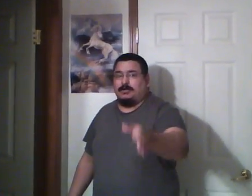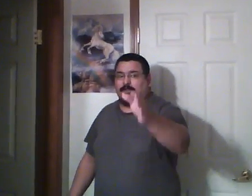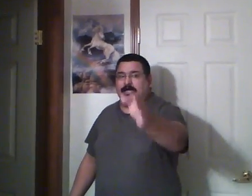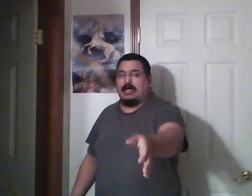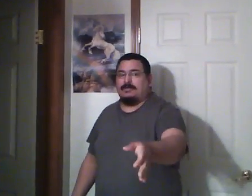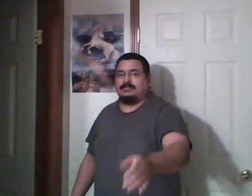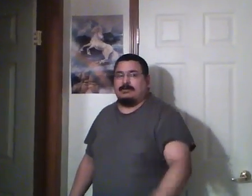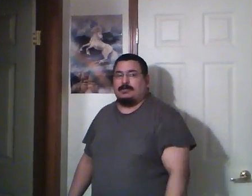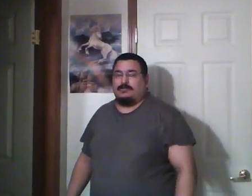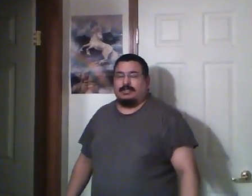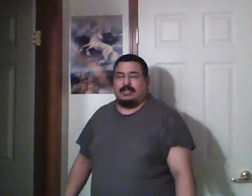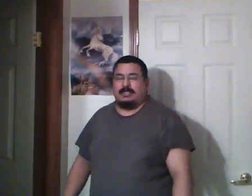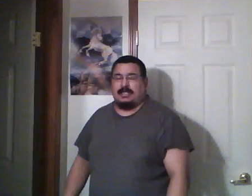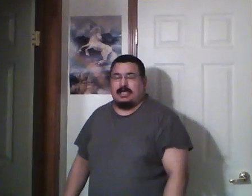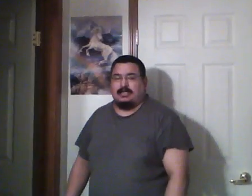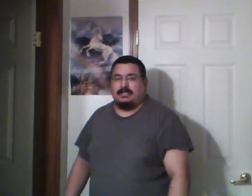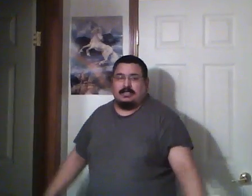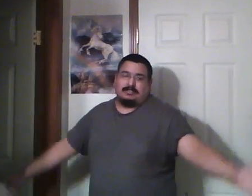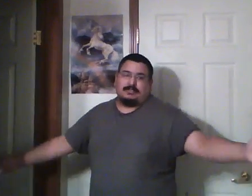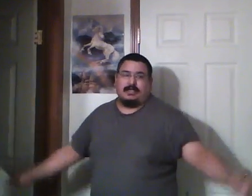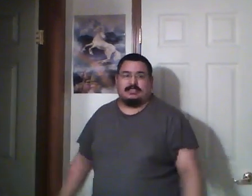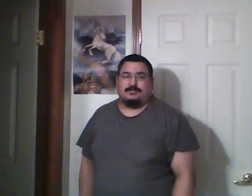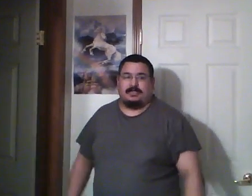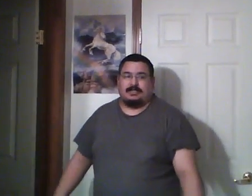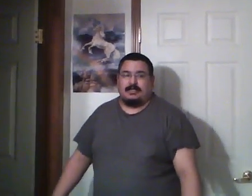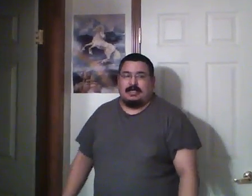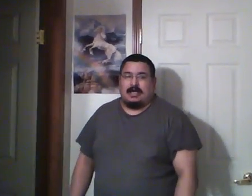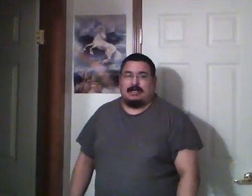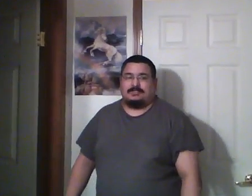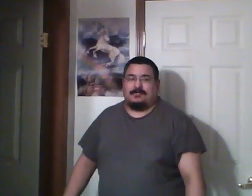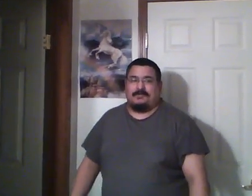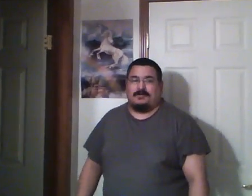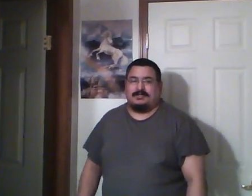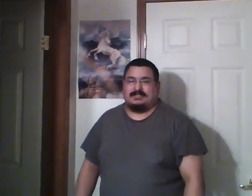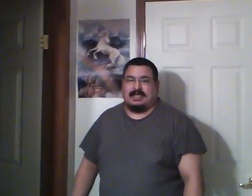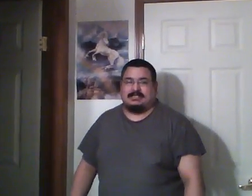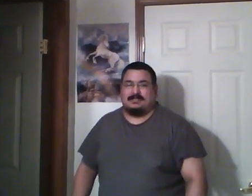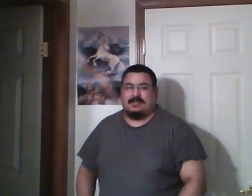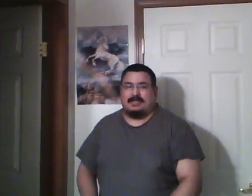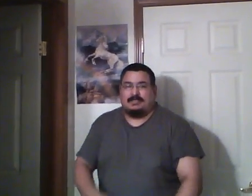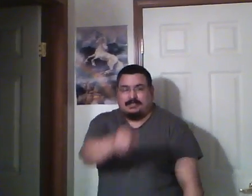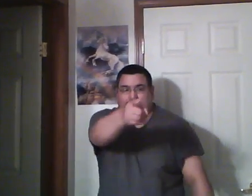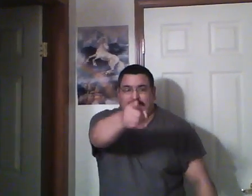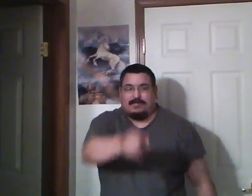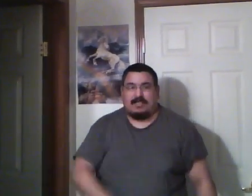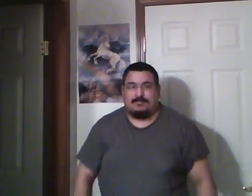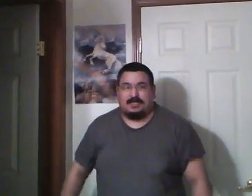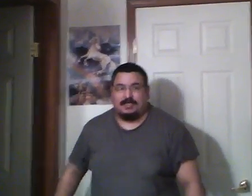or Comics911.net. Until next week, I'm Joe Flores, and until then, get bit by the bug.